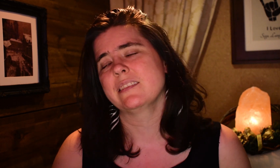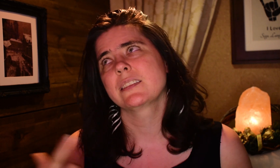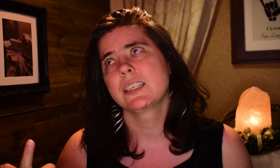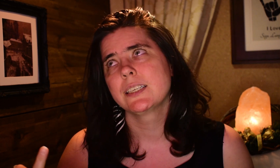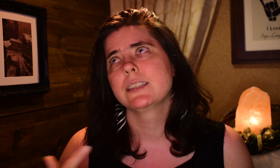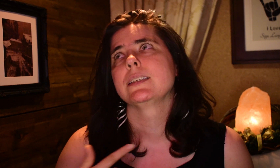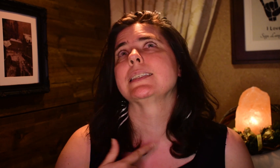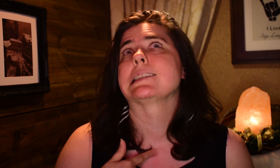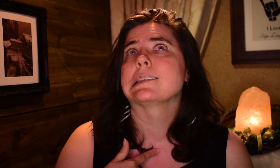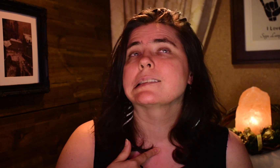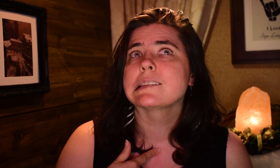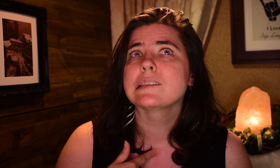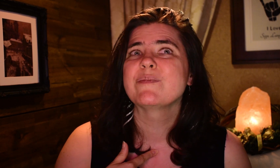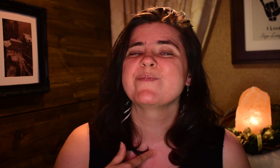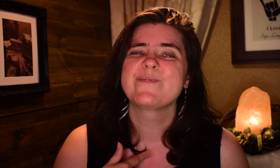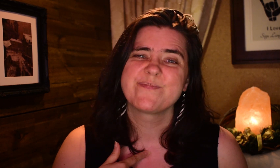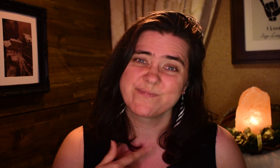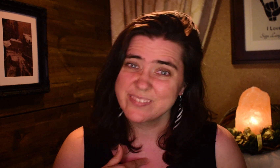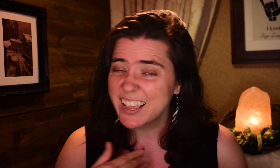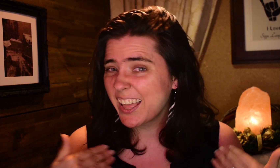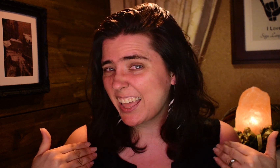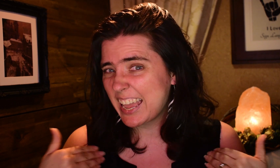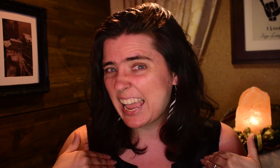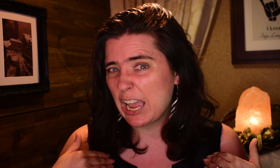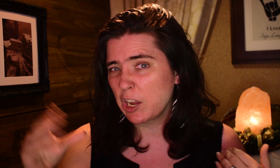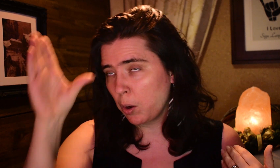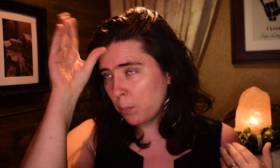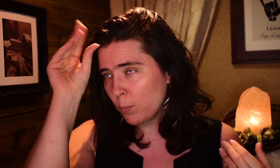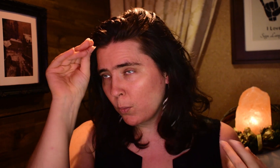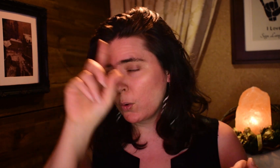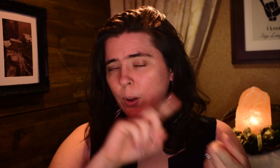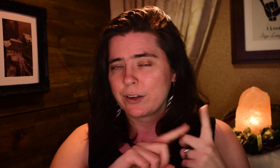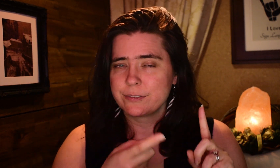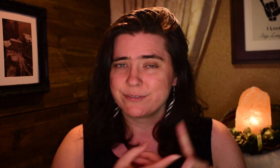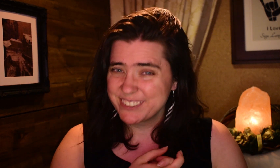Part of it, I had a boyfriend.